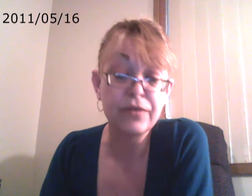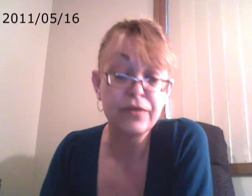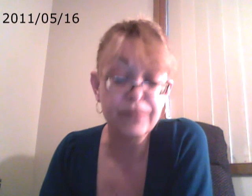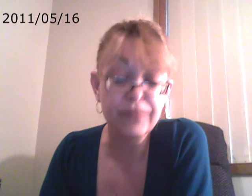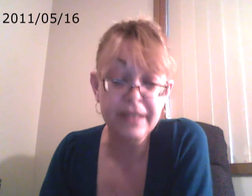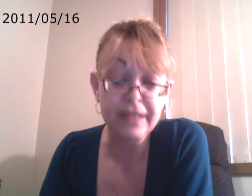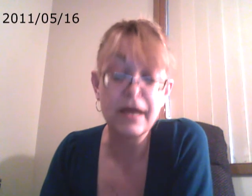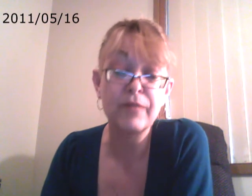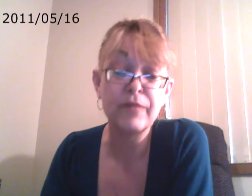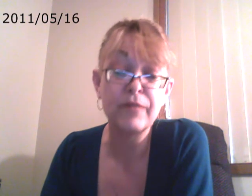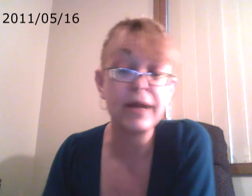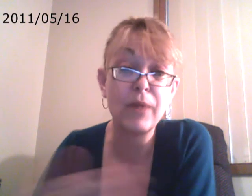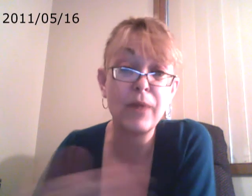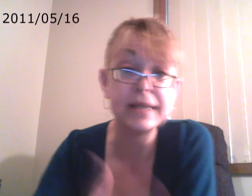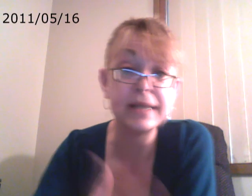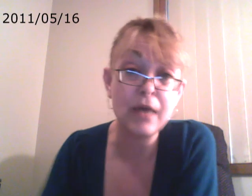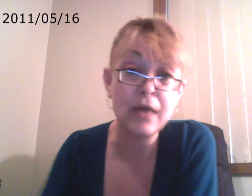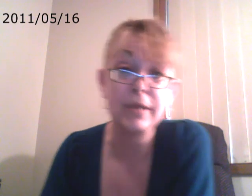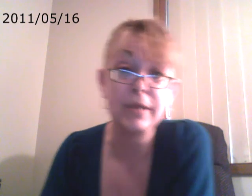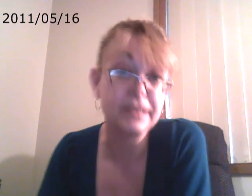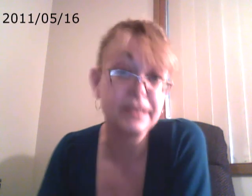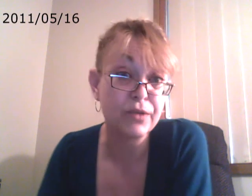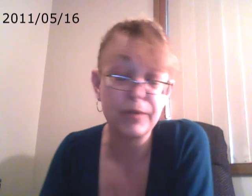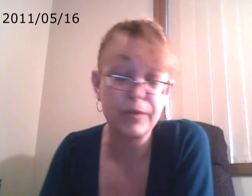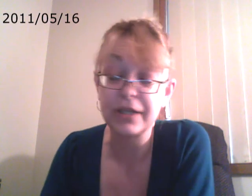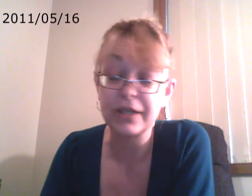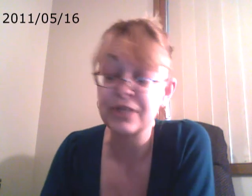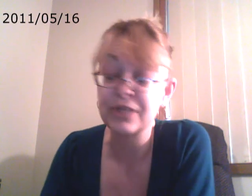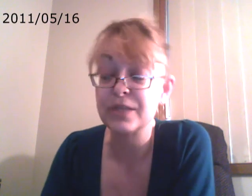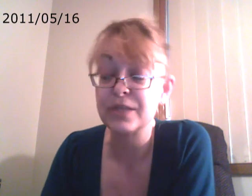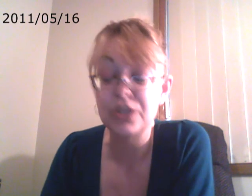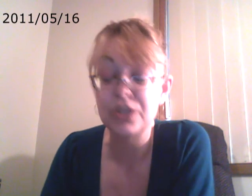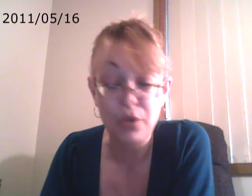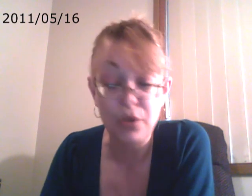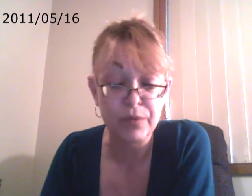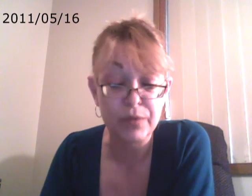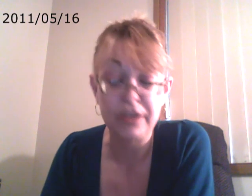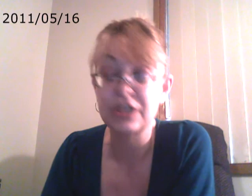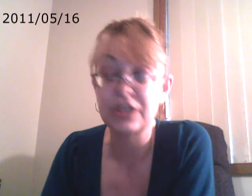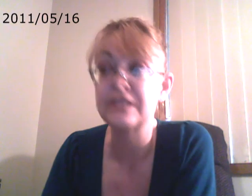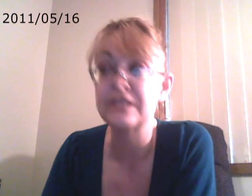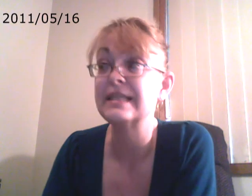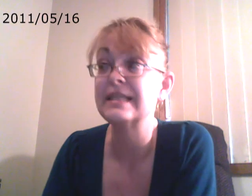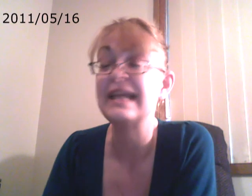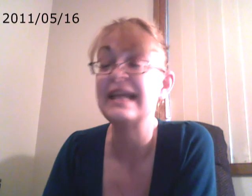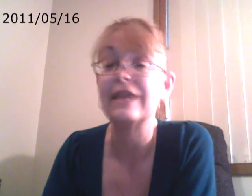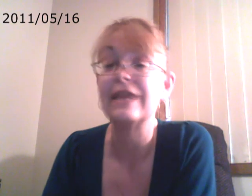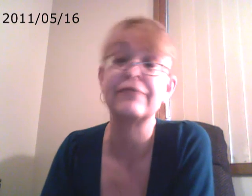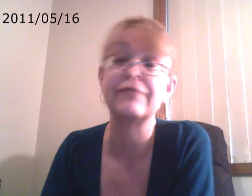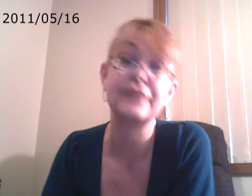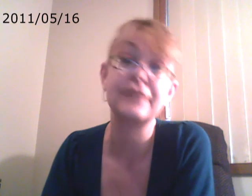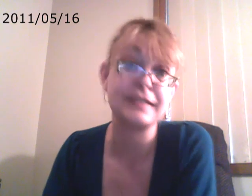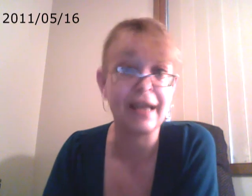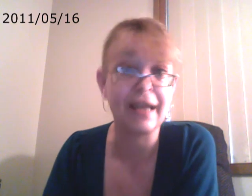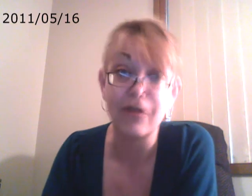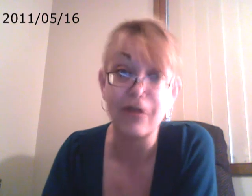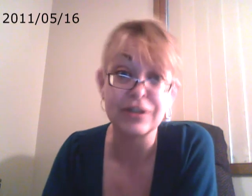for myself, but I wanted to help my sister out because she was so depressed. She's seen every psychologist,